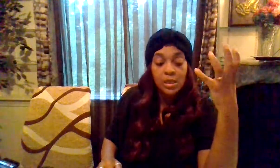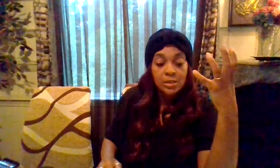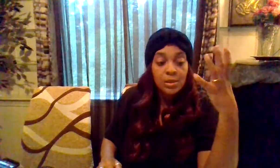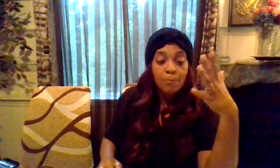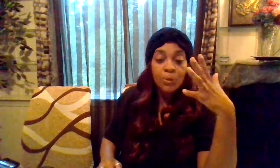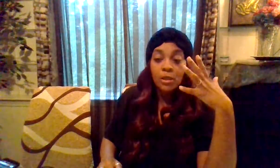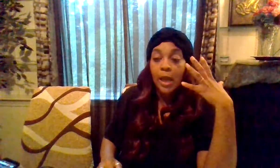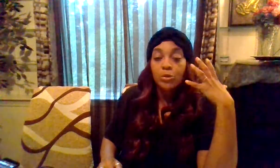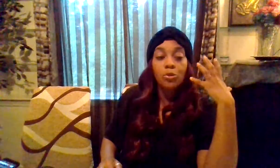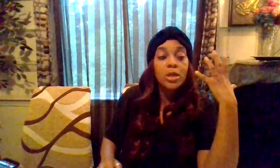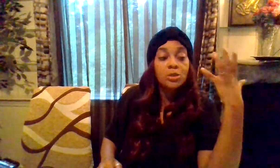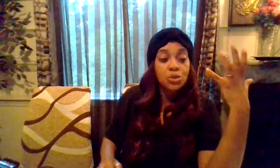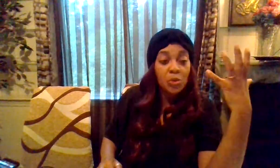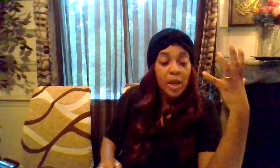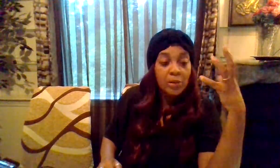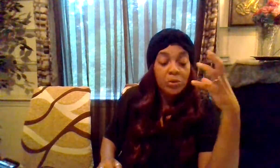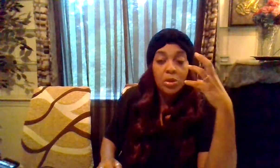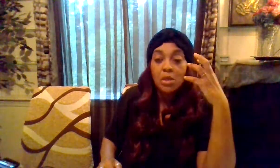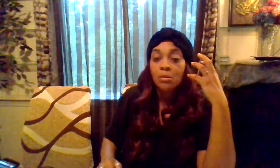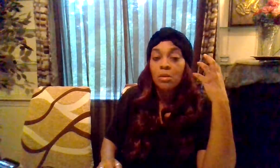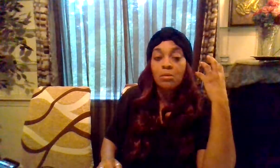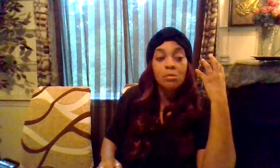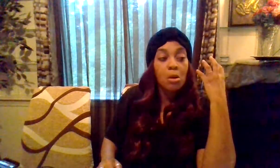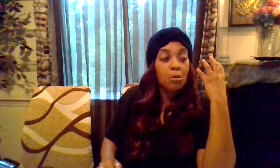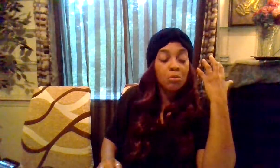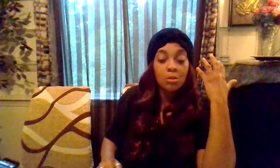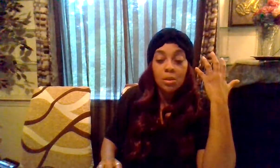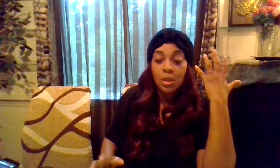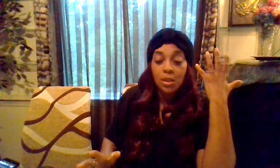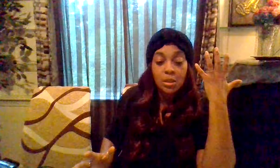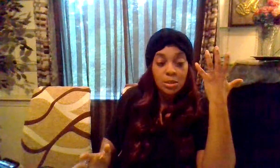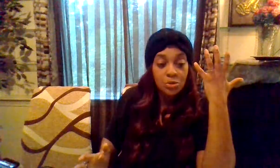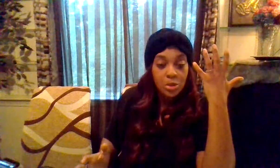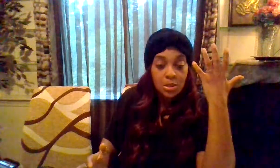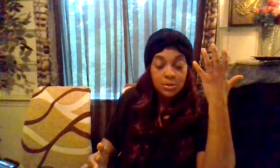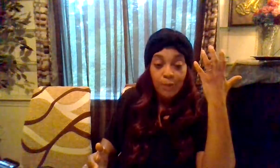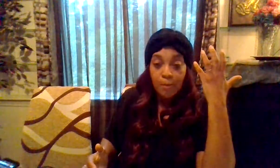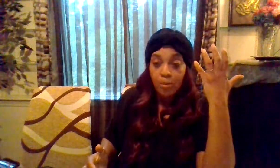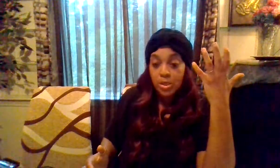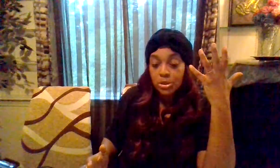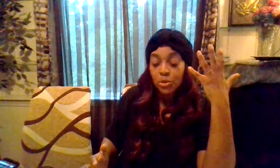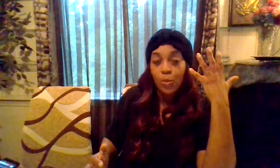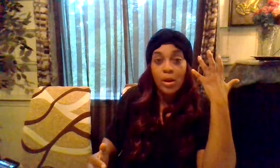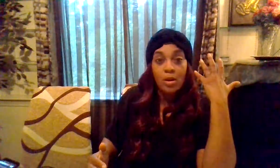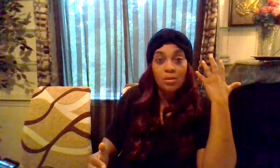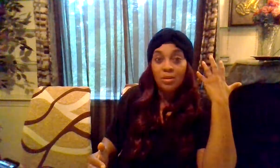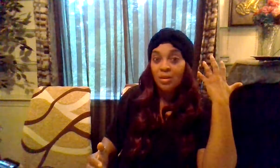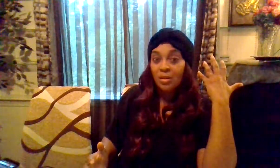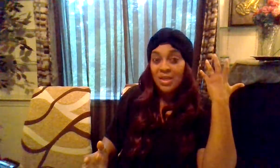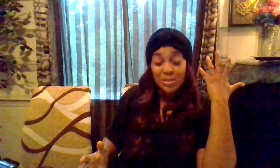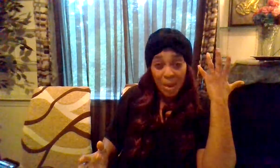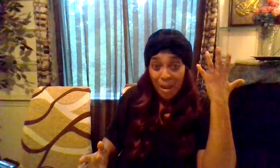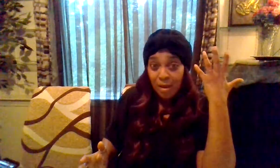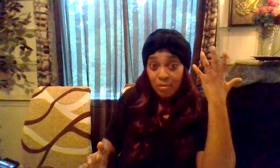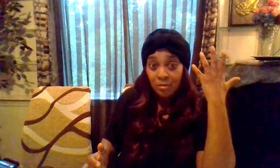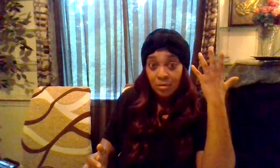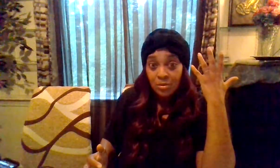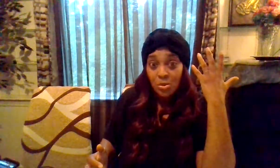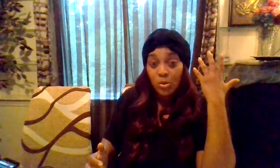us like you're in dread you're in you know you're in this vibration to where it's bad you know